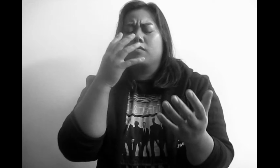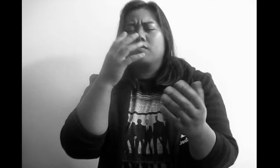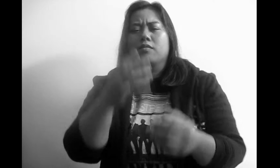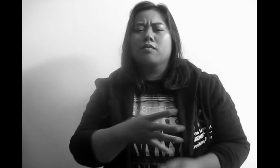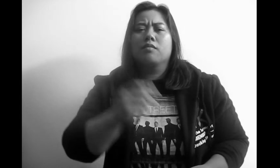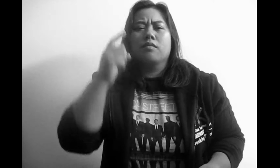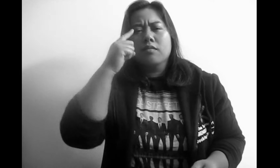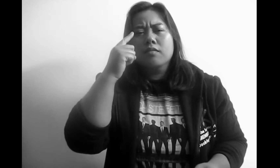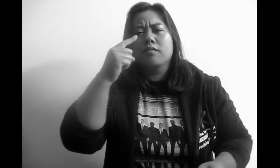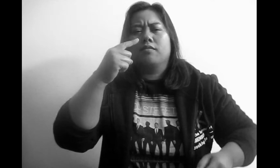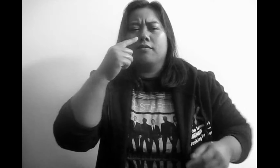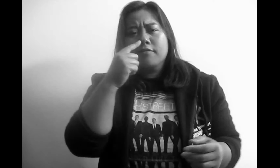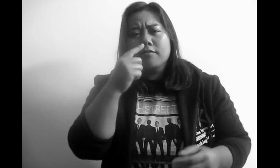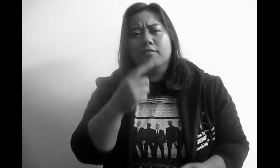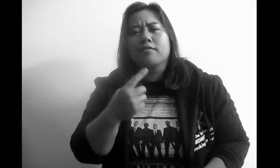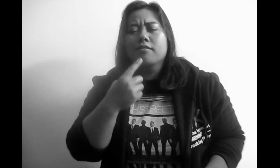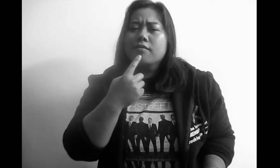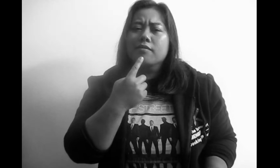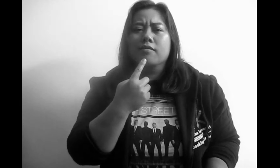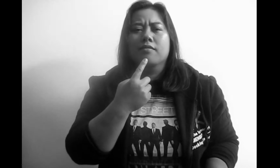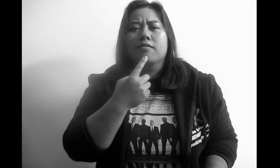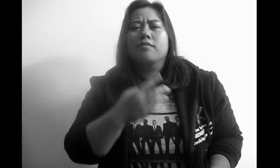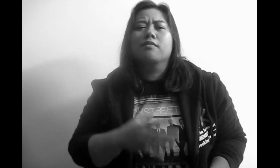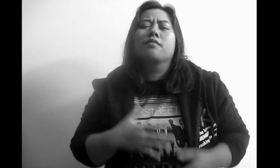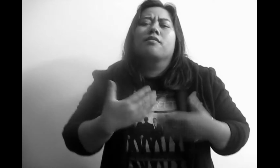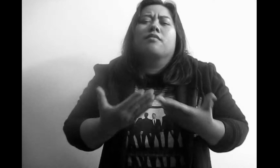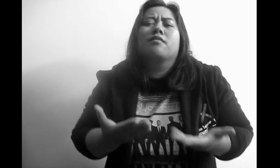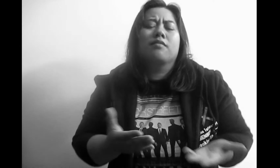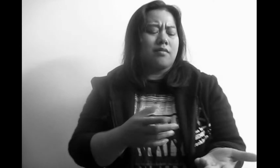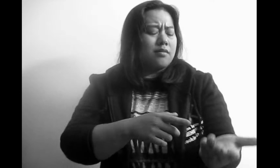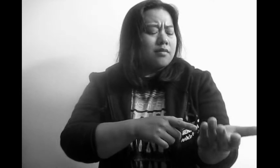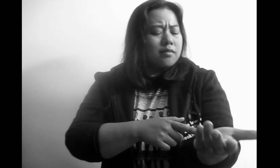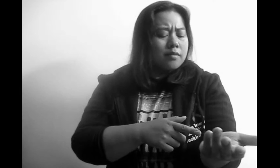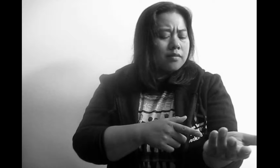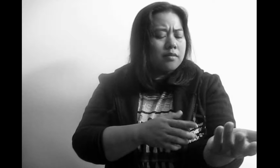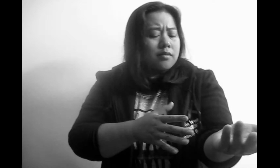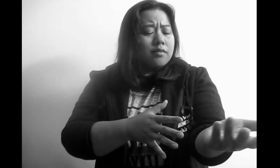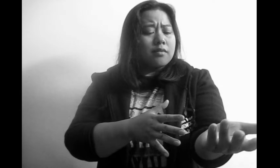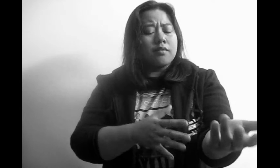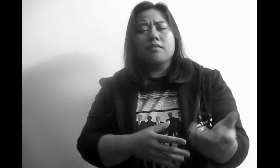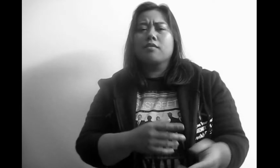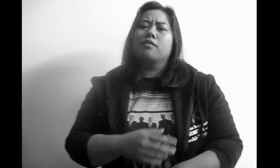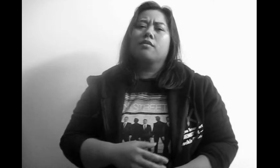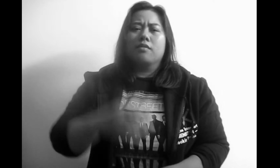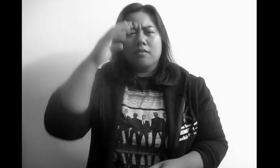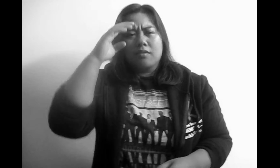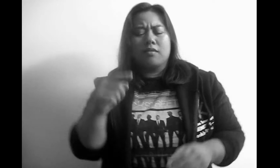In your eyes, nose, lips the way she used to touch My skin, your head down to your